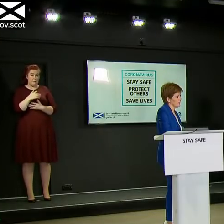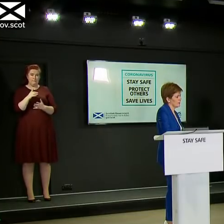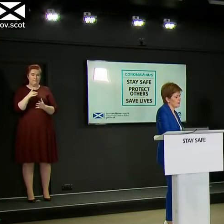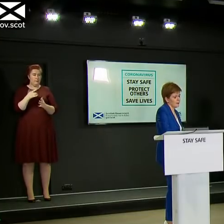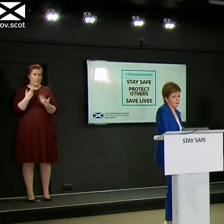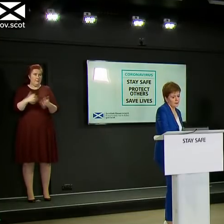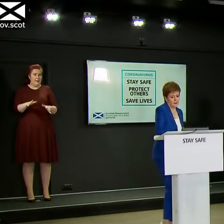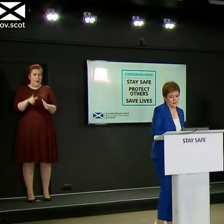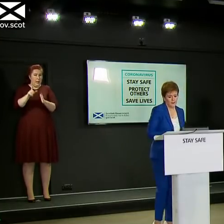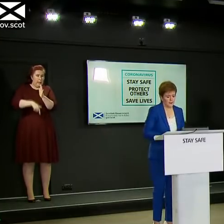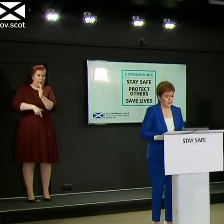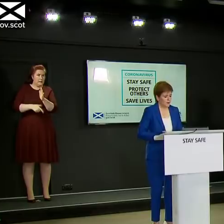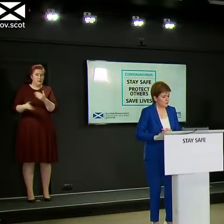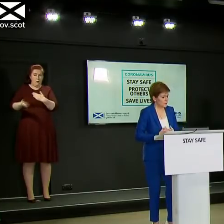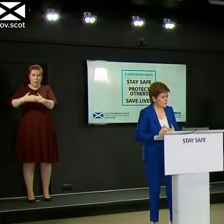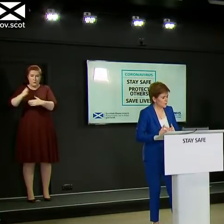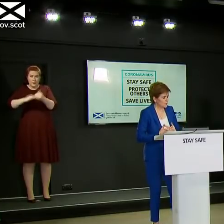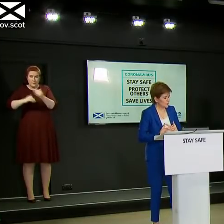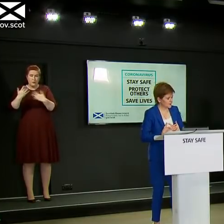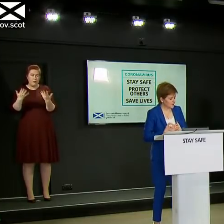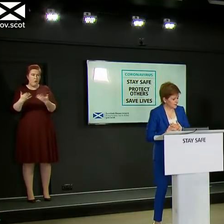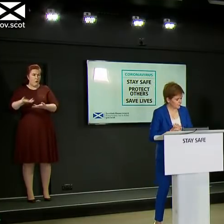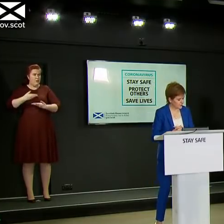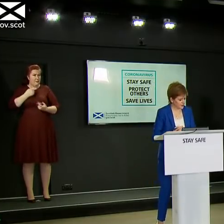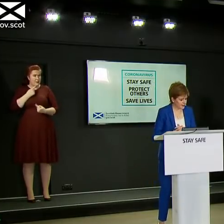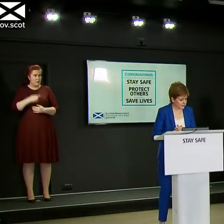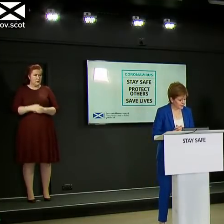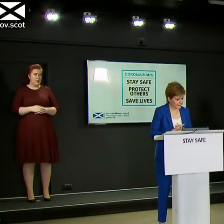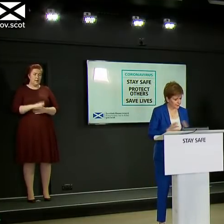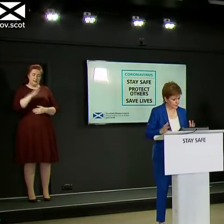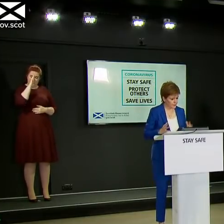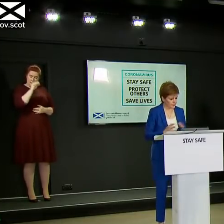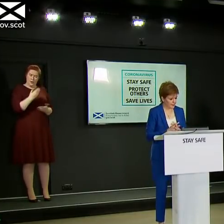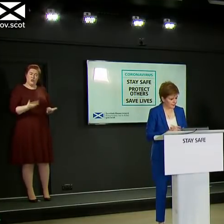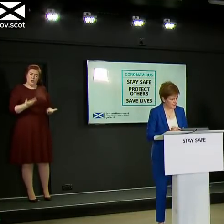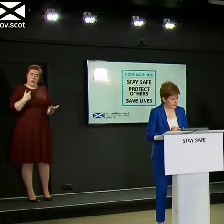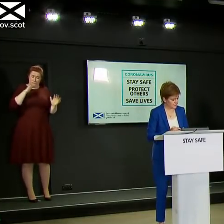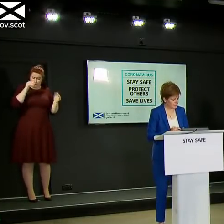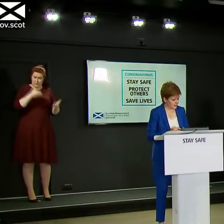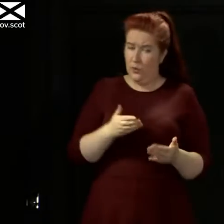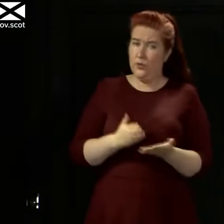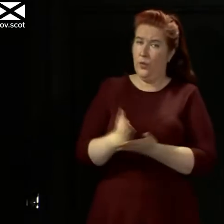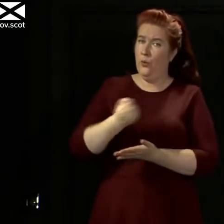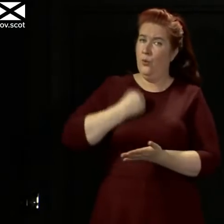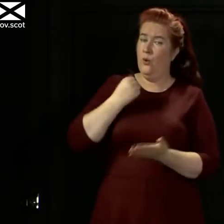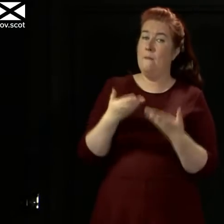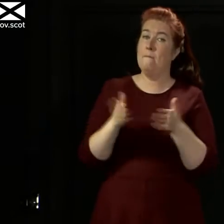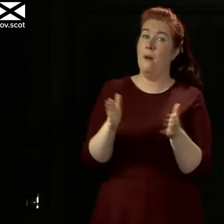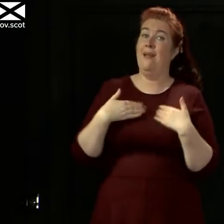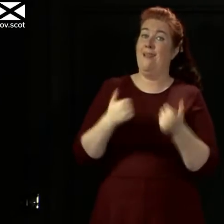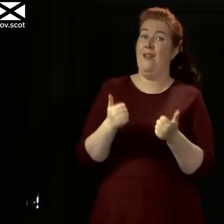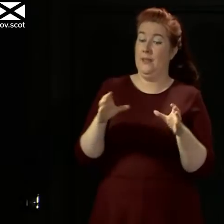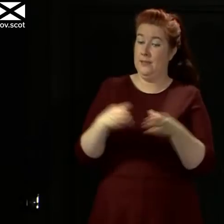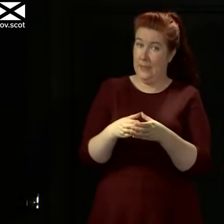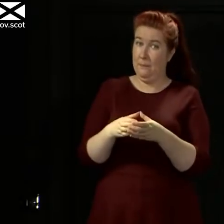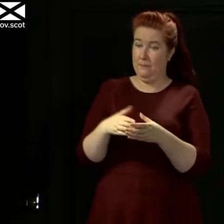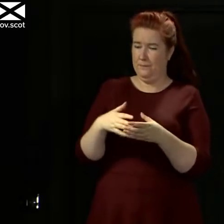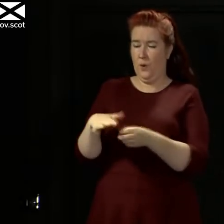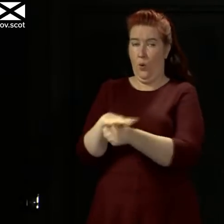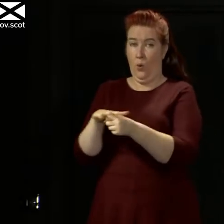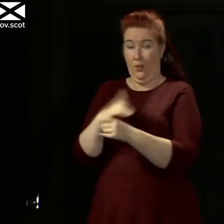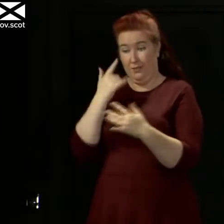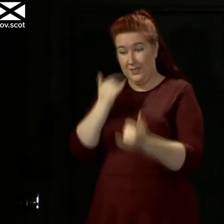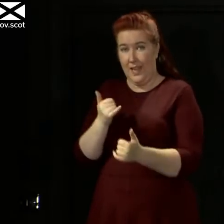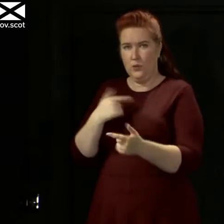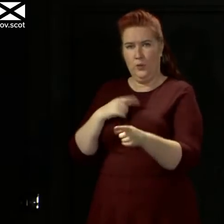building or passing on information to the authorities. Well, we're obviously very focused right now through our public health team locally and Test and Protect in